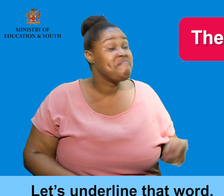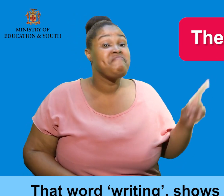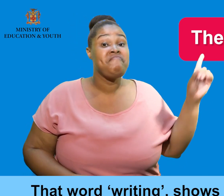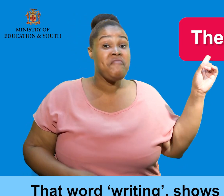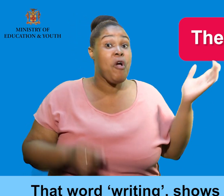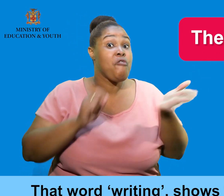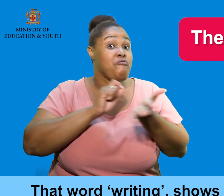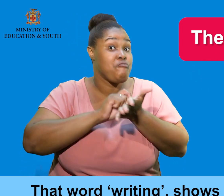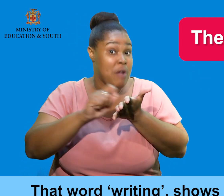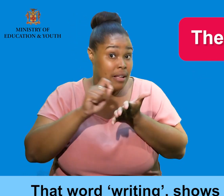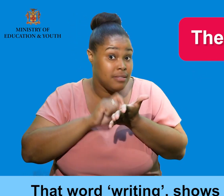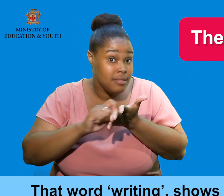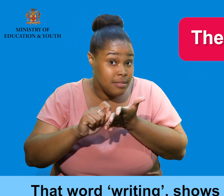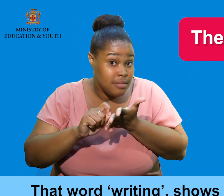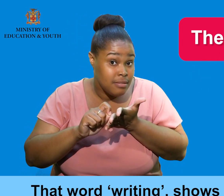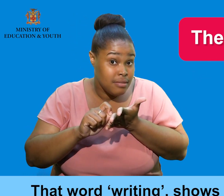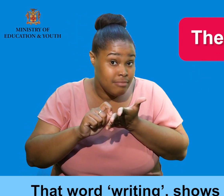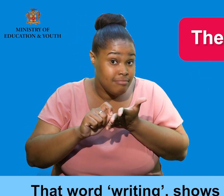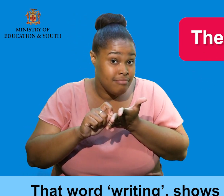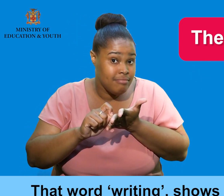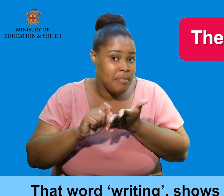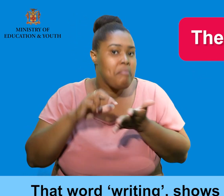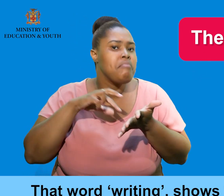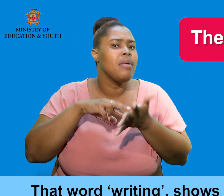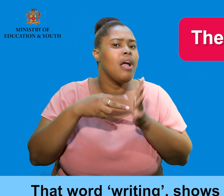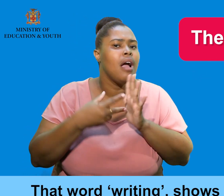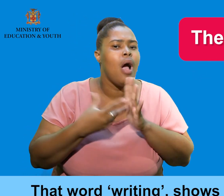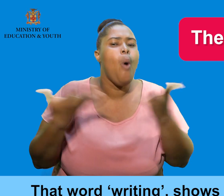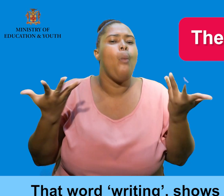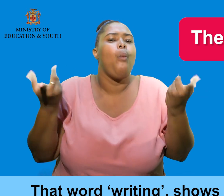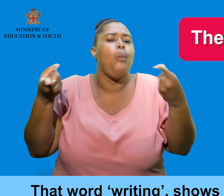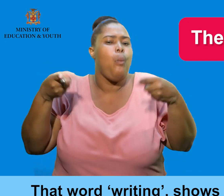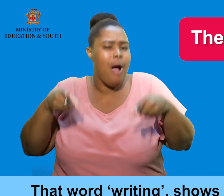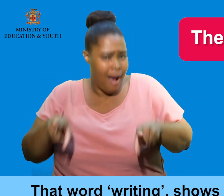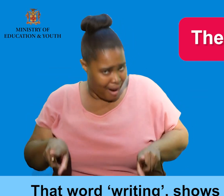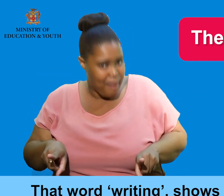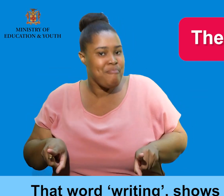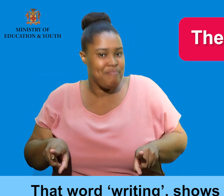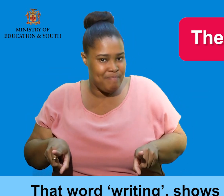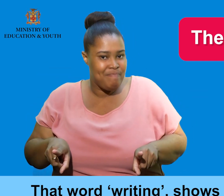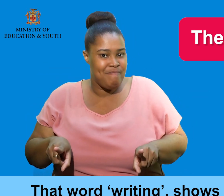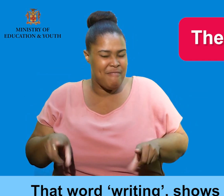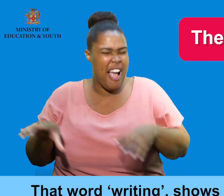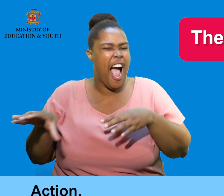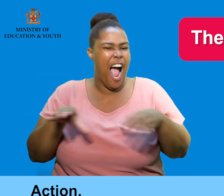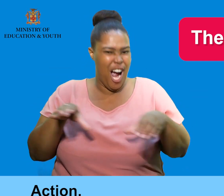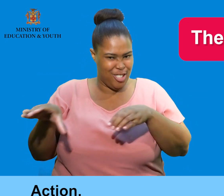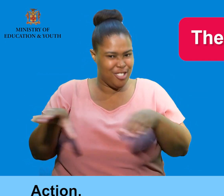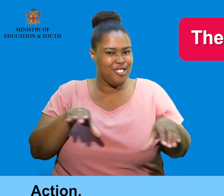That word writing shows what happened. Action.